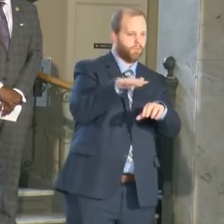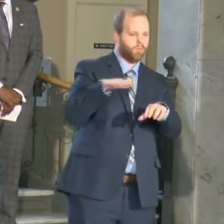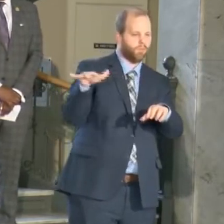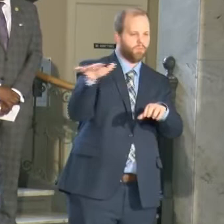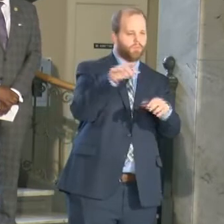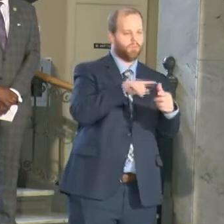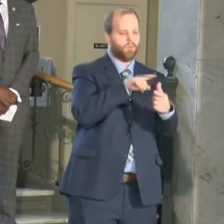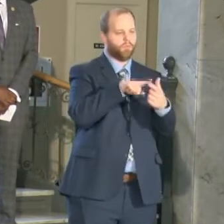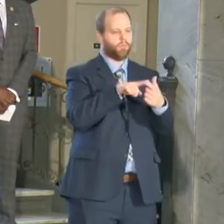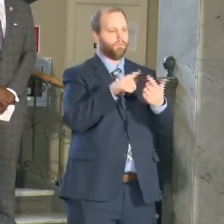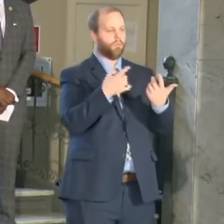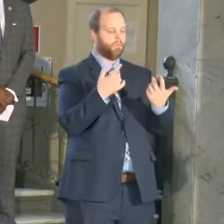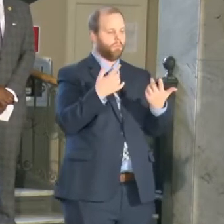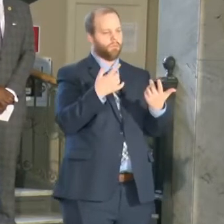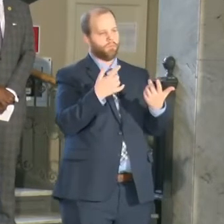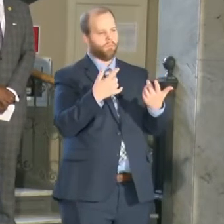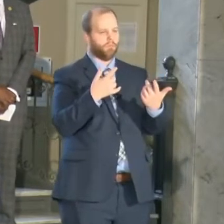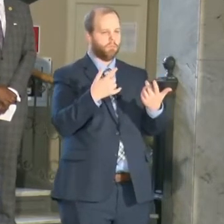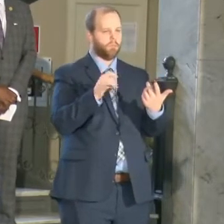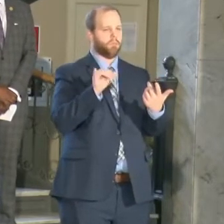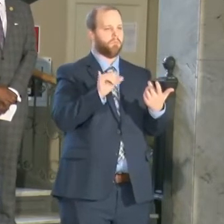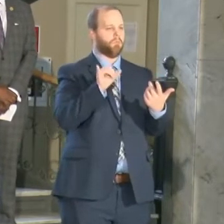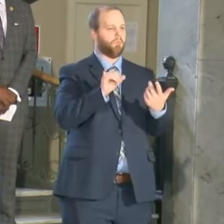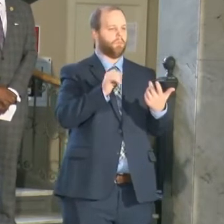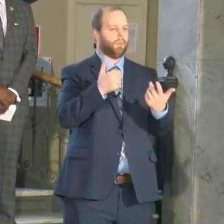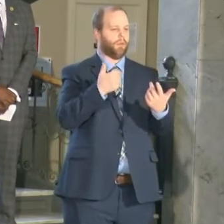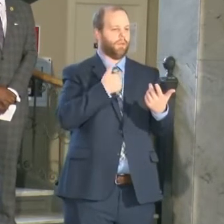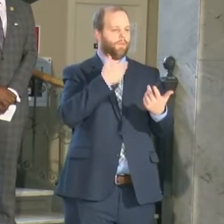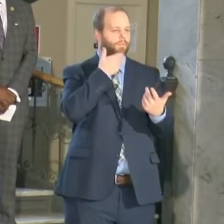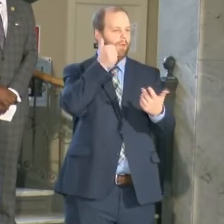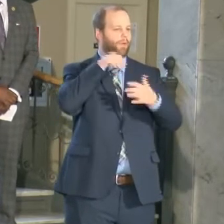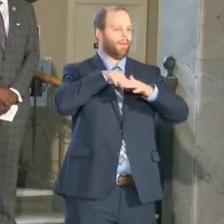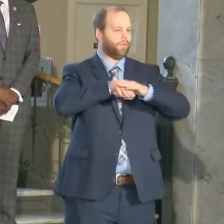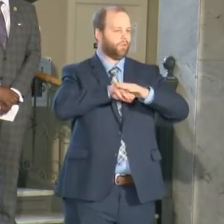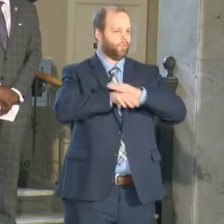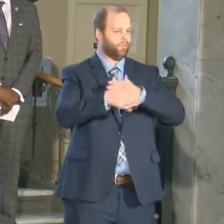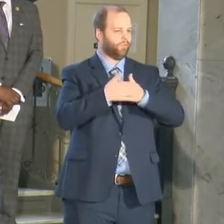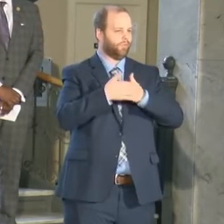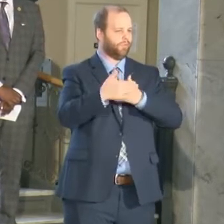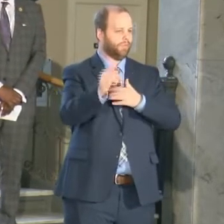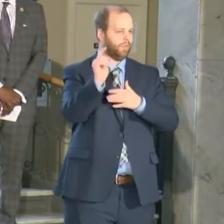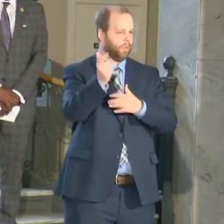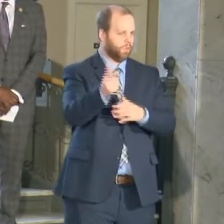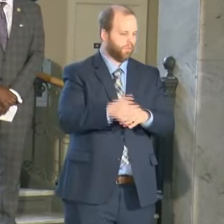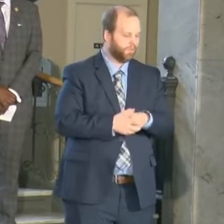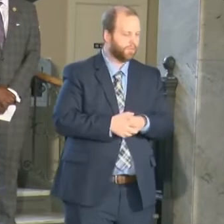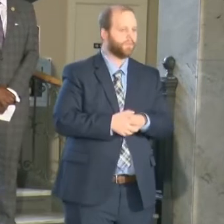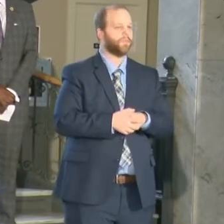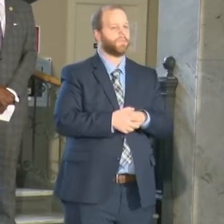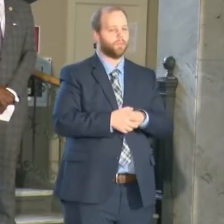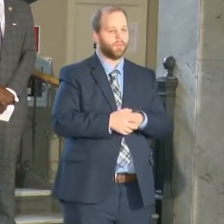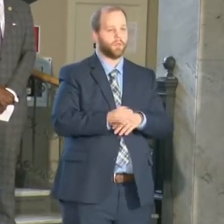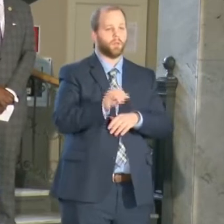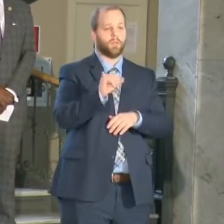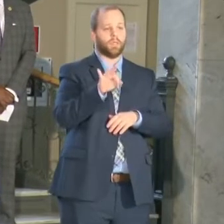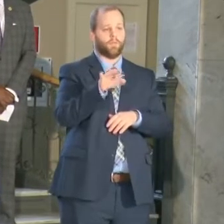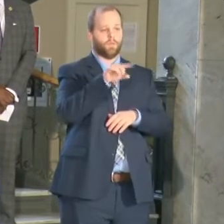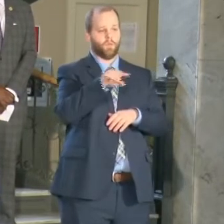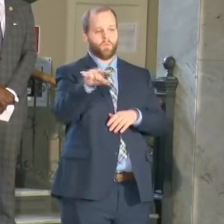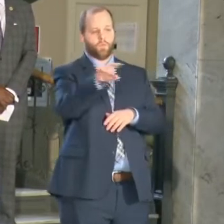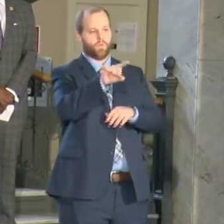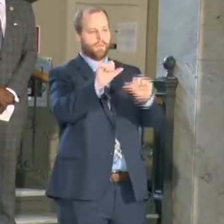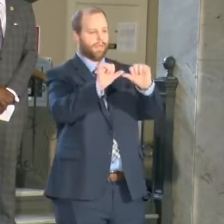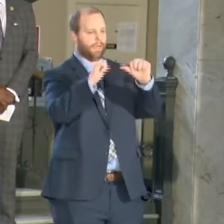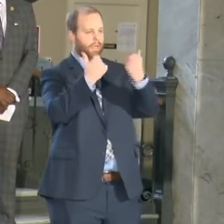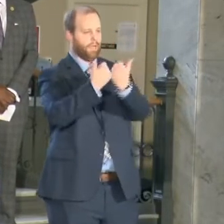kind of be able to uh access those resources uh so if if you're an agency and you're looking